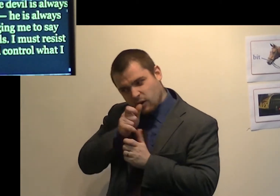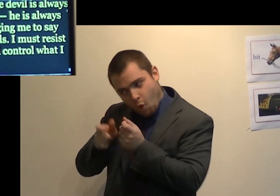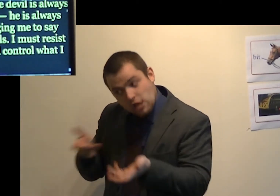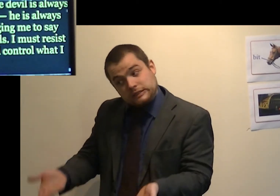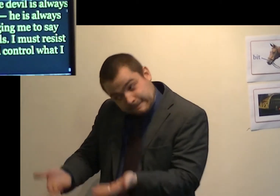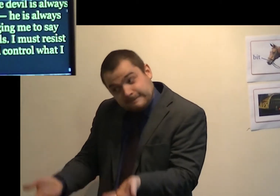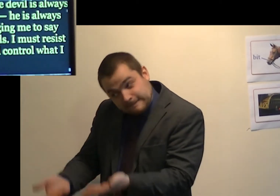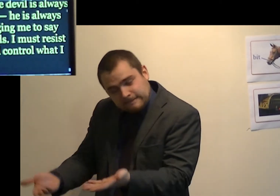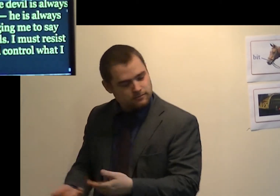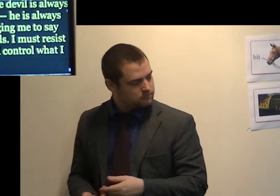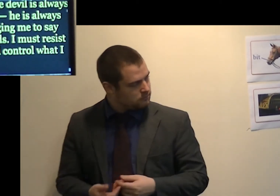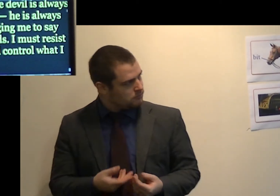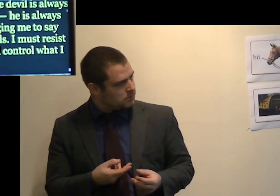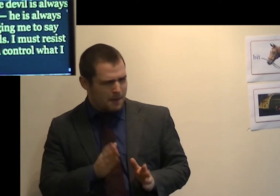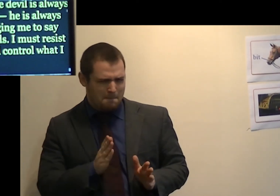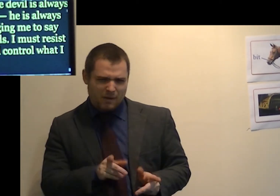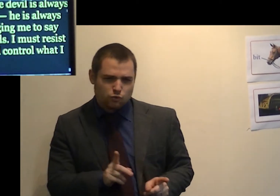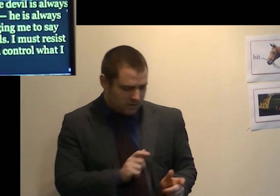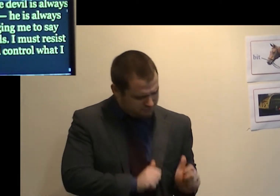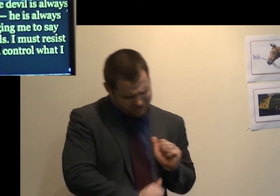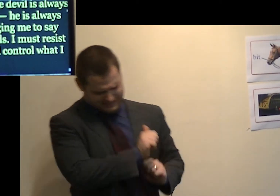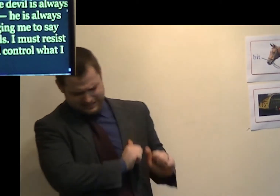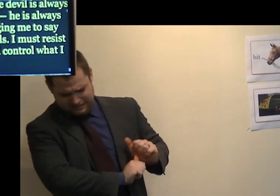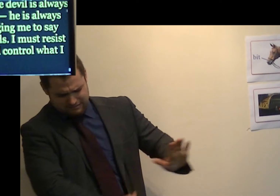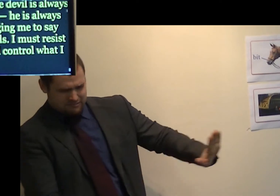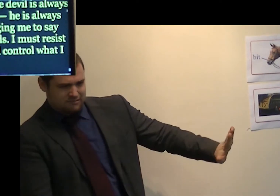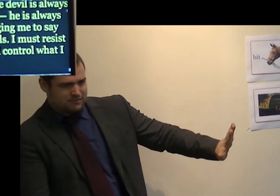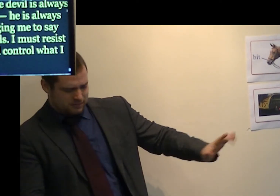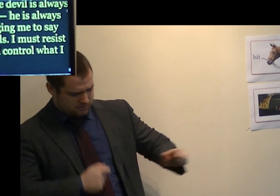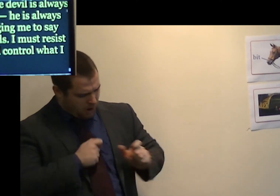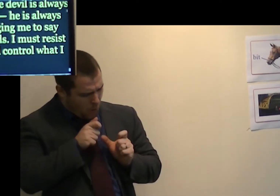I must resist him and control what I say.